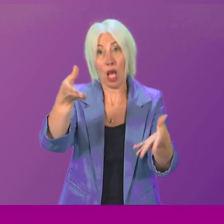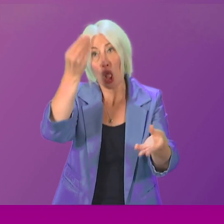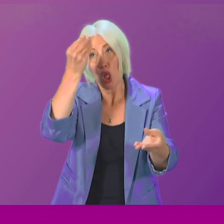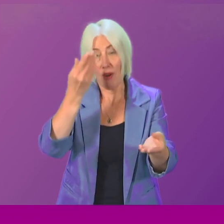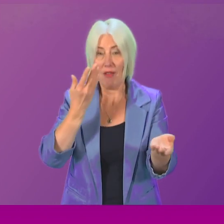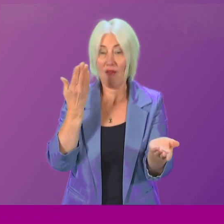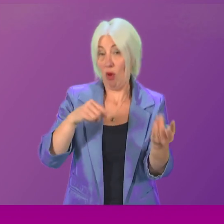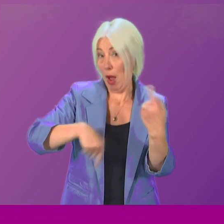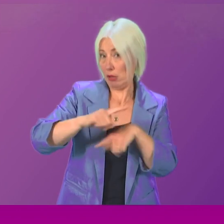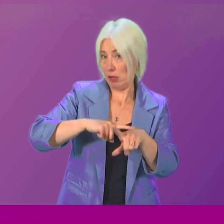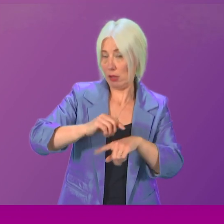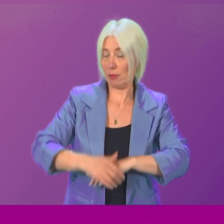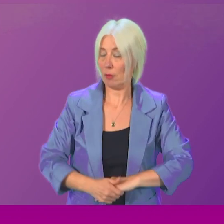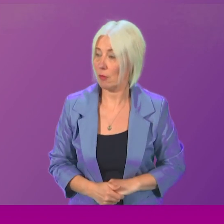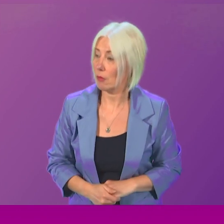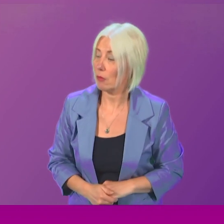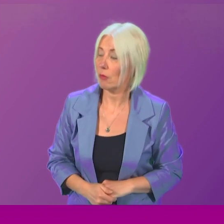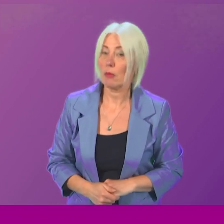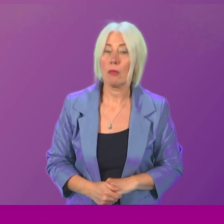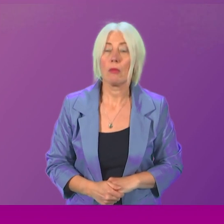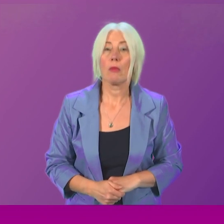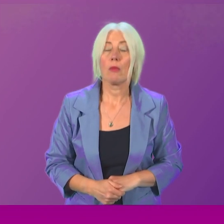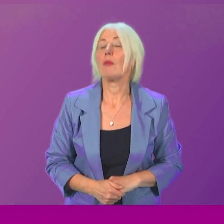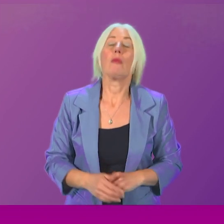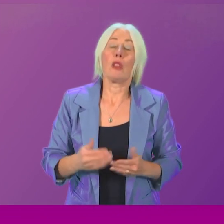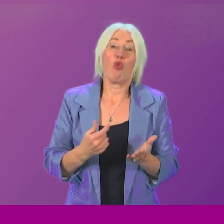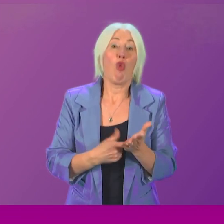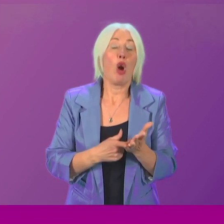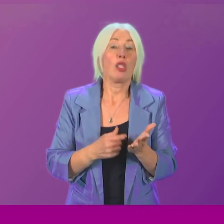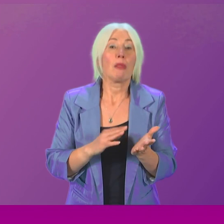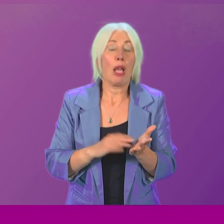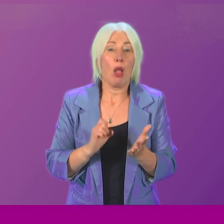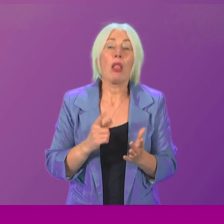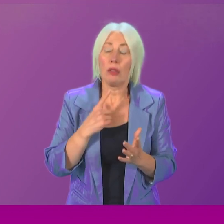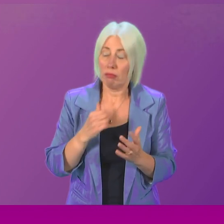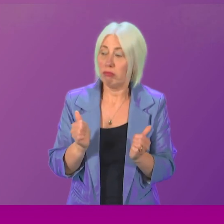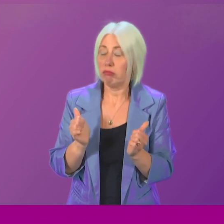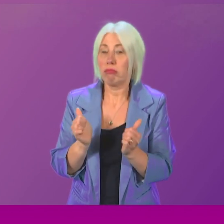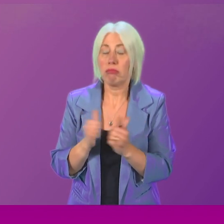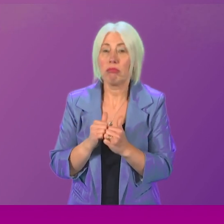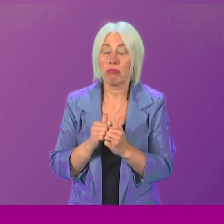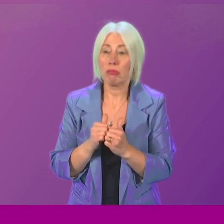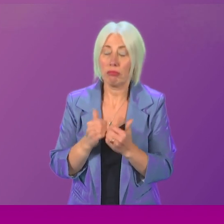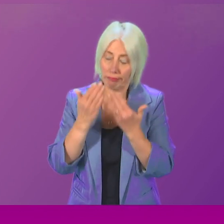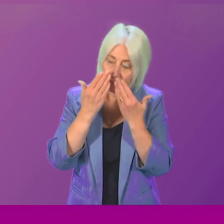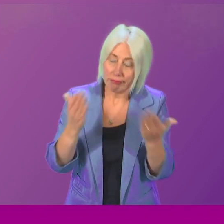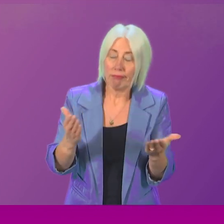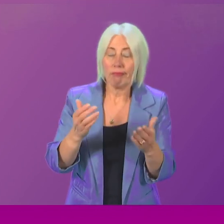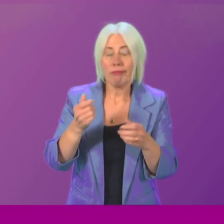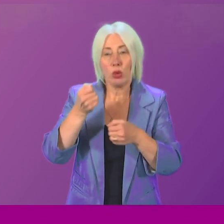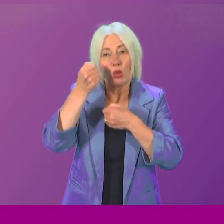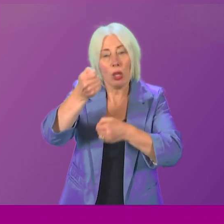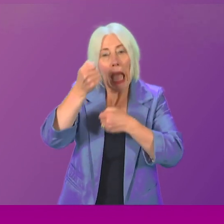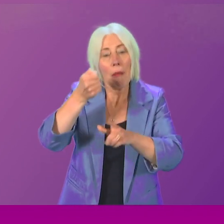McCall to be followed by Marie McNair. Thank you and I align myself with comments of adoration for campaigners.